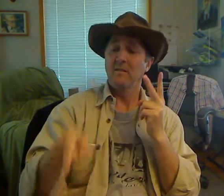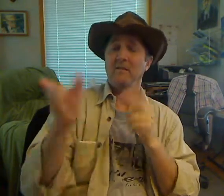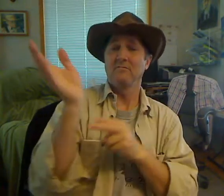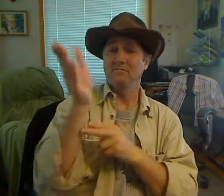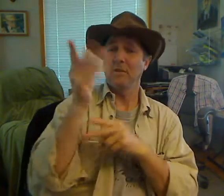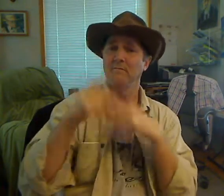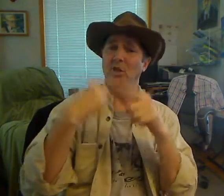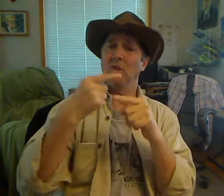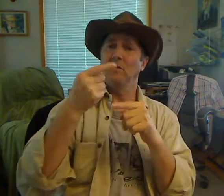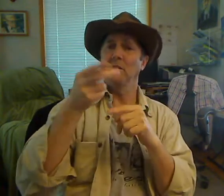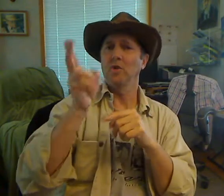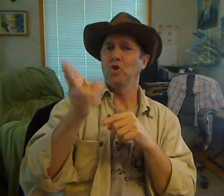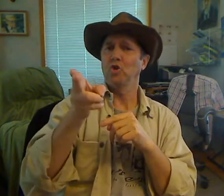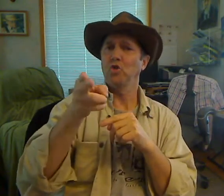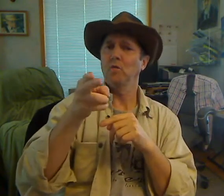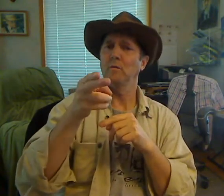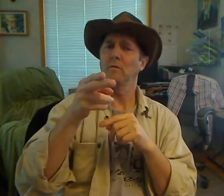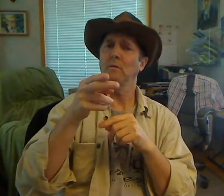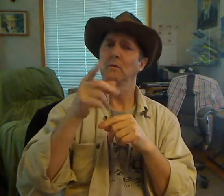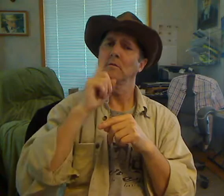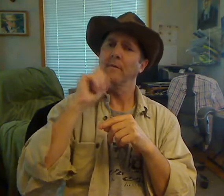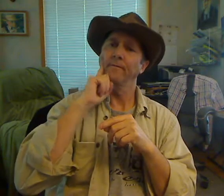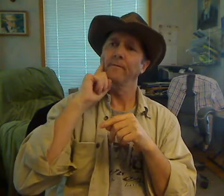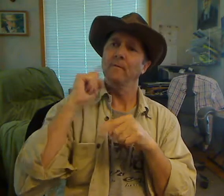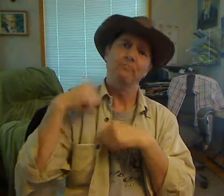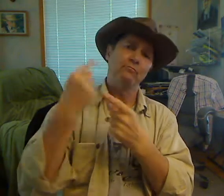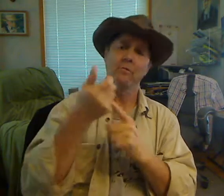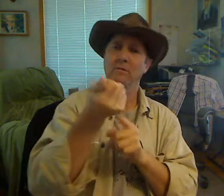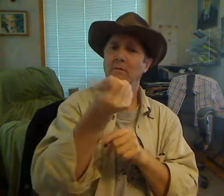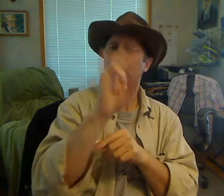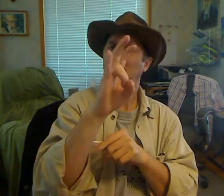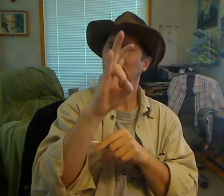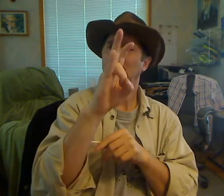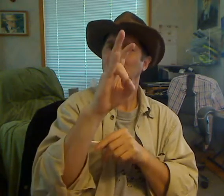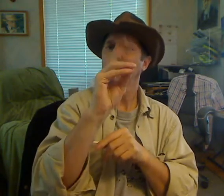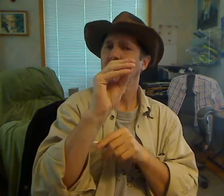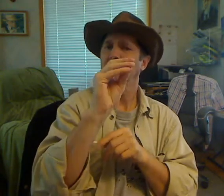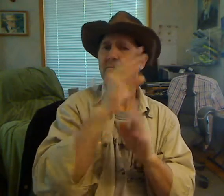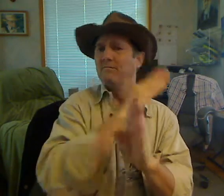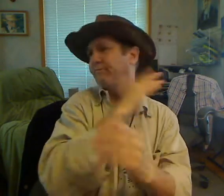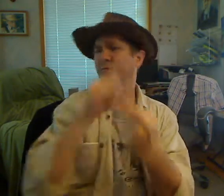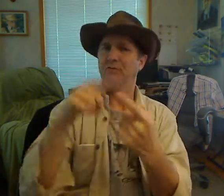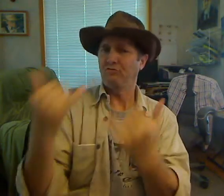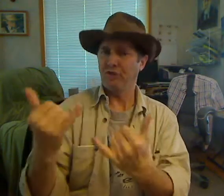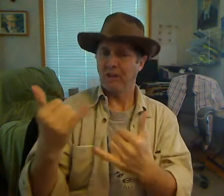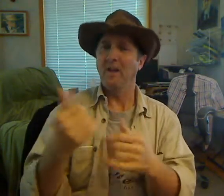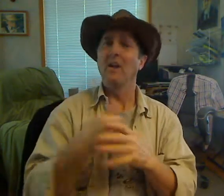in Serbia whisked a right of hand in Karanjic out of the country in the middle of the night. Gloria Riviera has more.